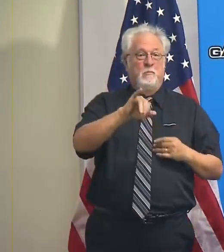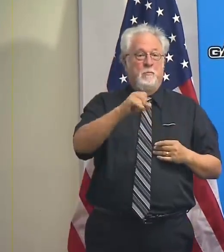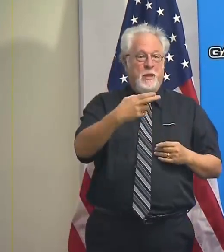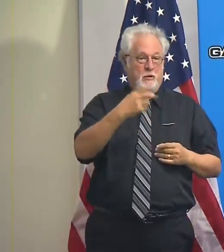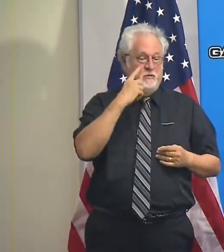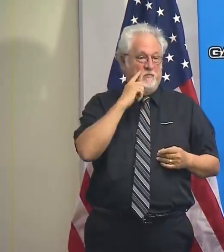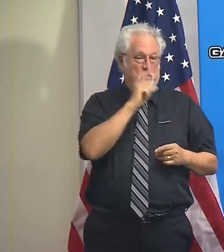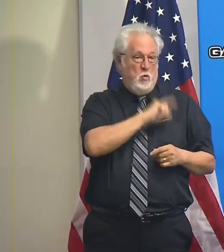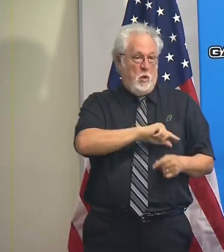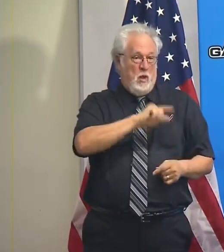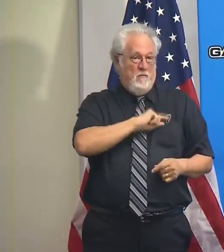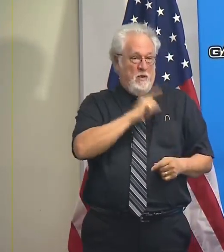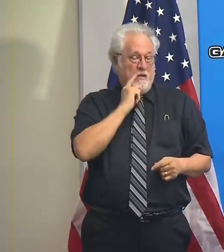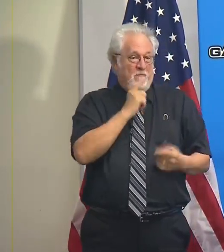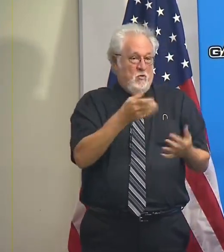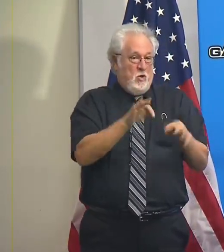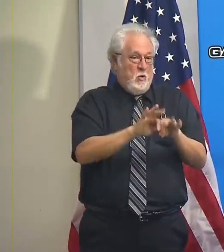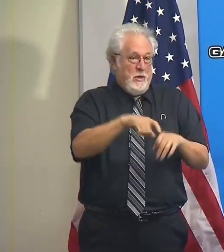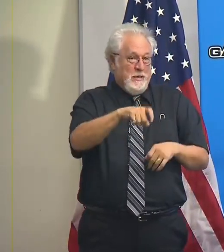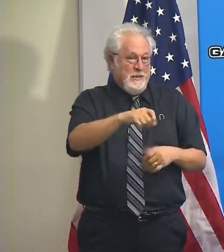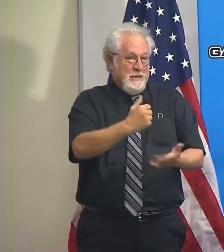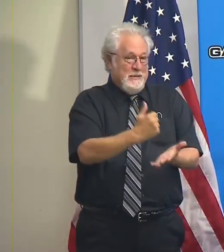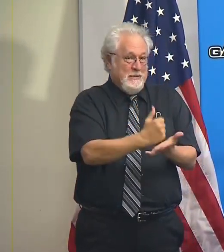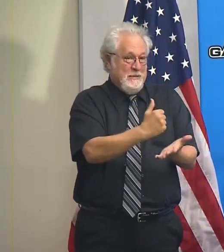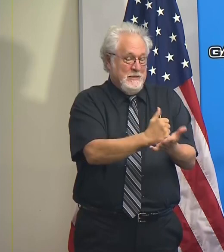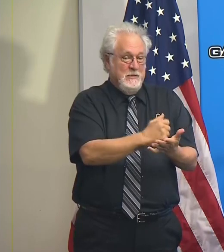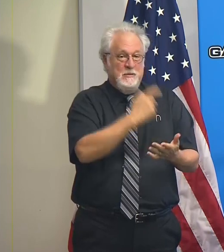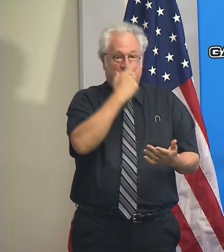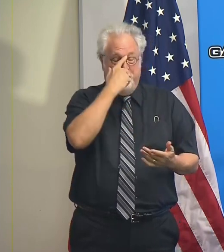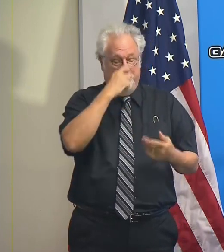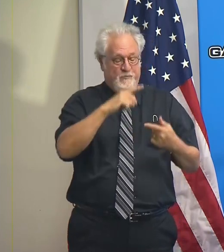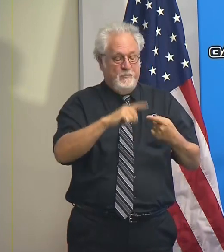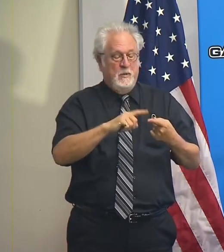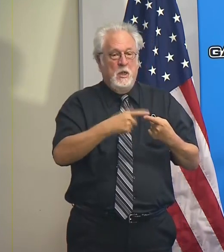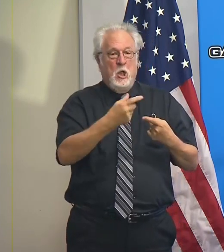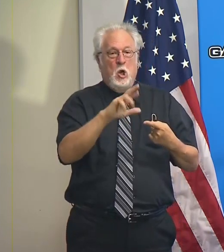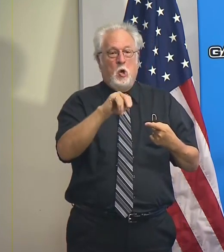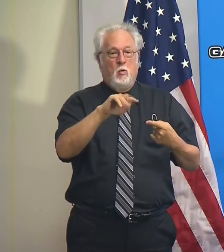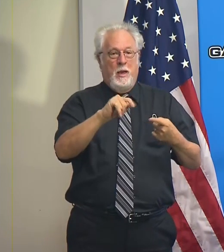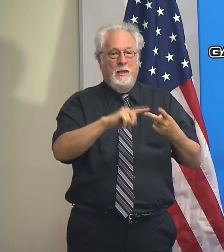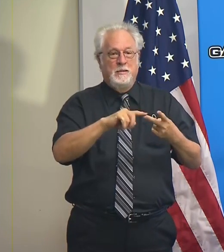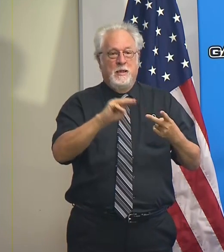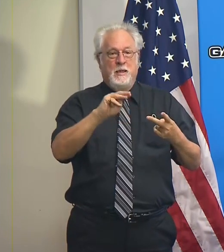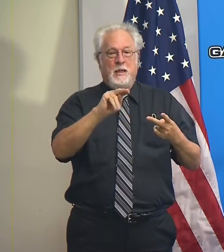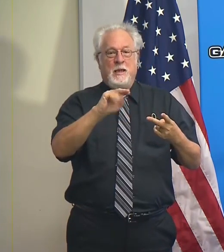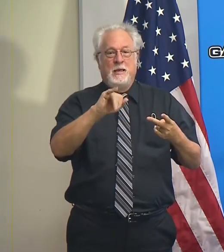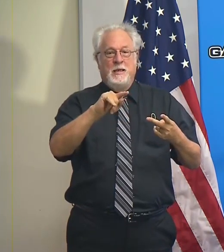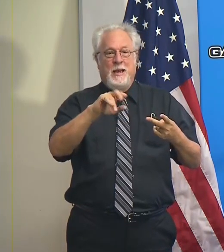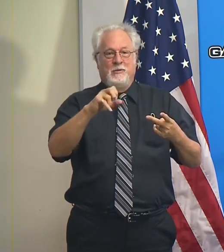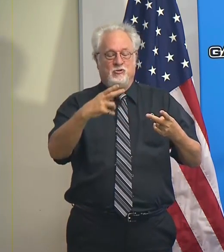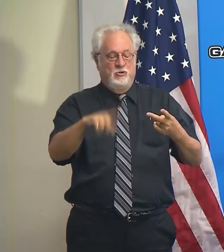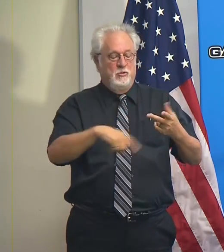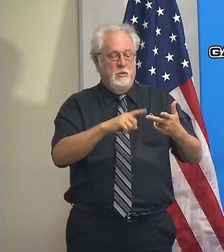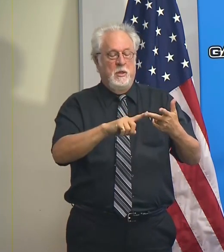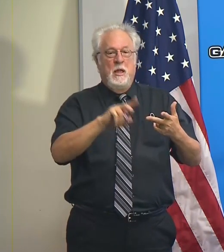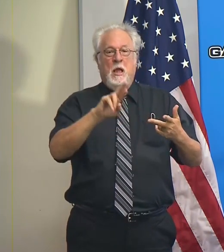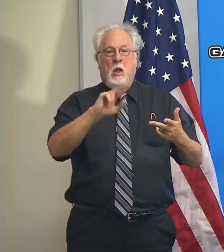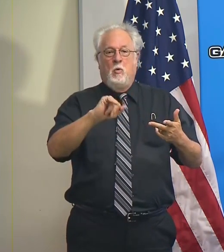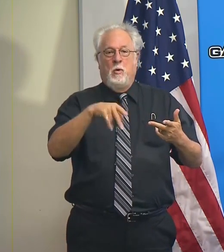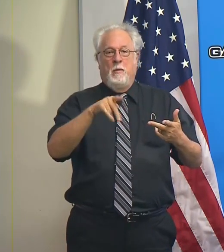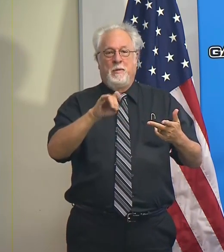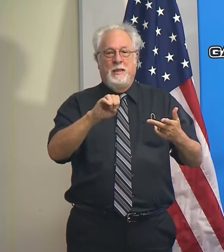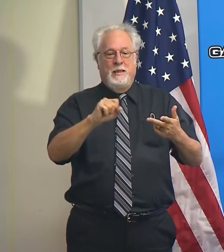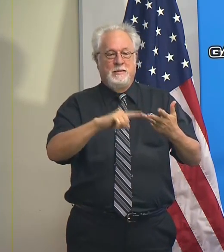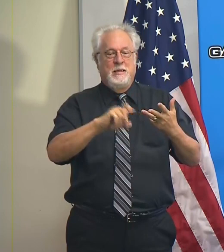for critical needs assistance. They are Grant, Natchitoches, Rapides,